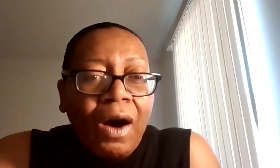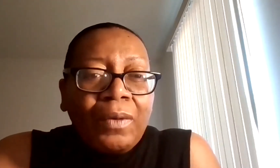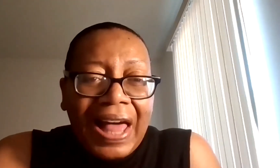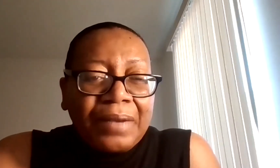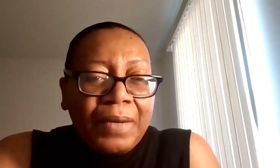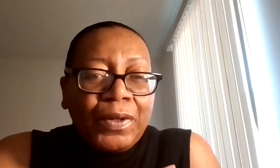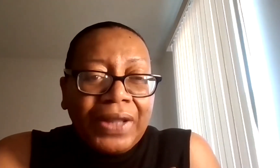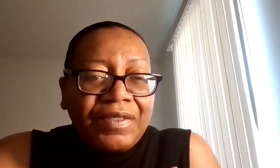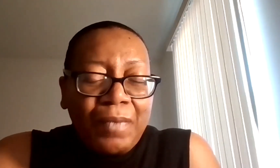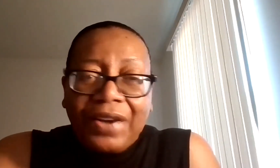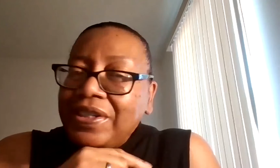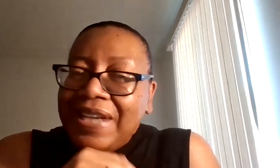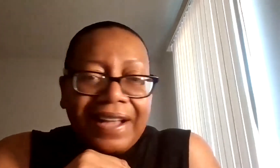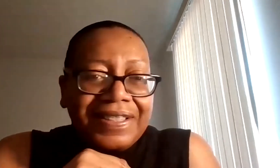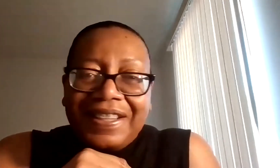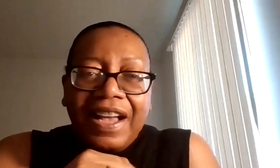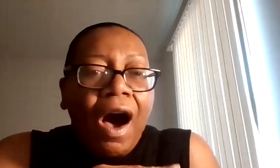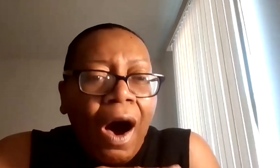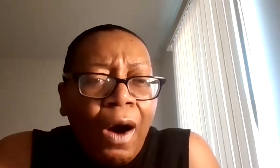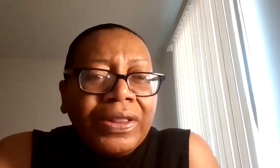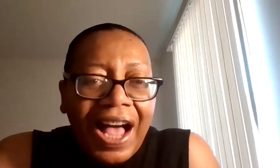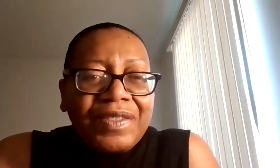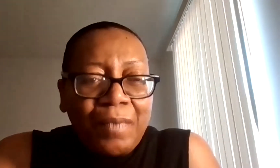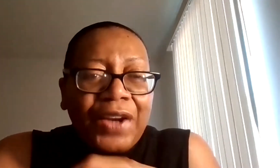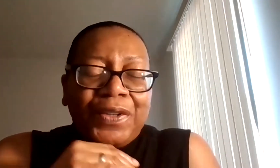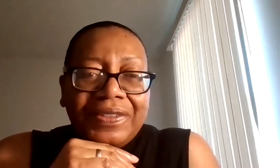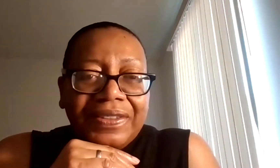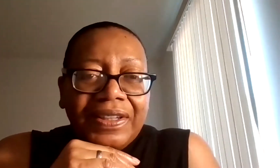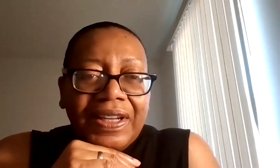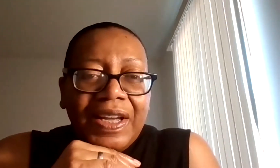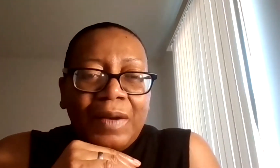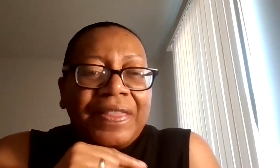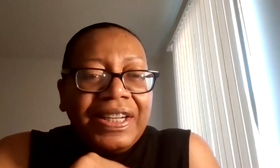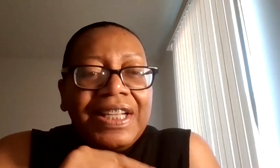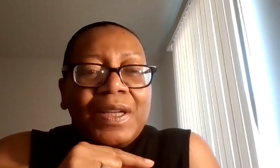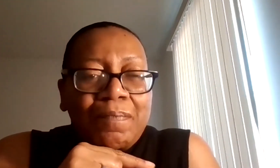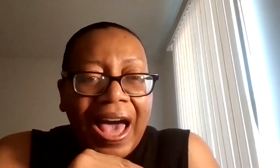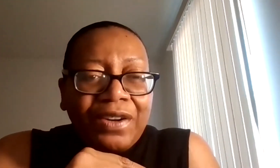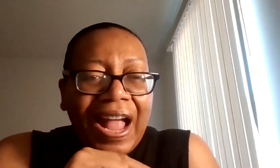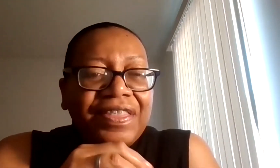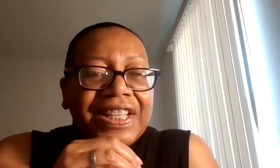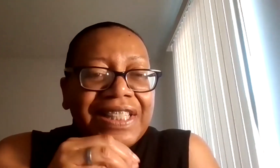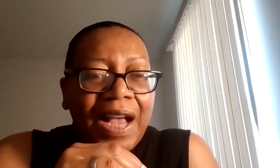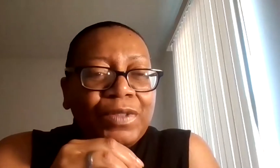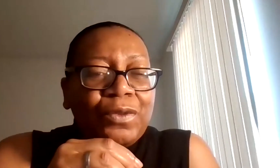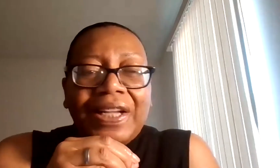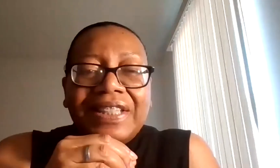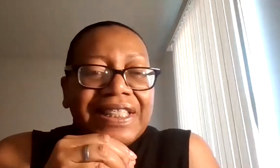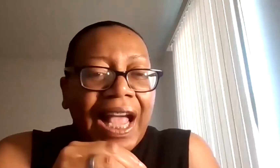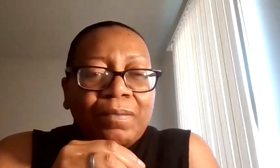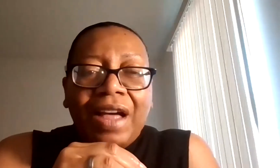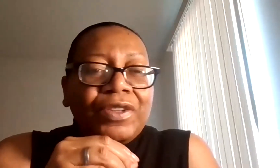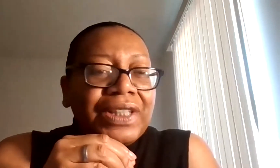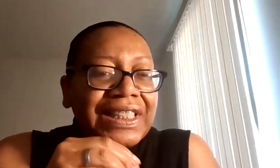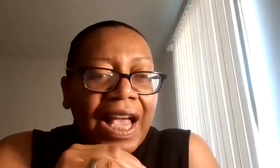All Black people lives matter. Yes, all lives matter. But they need to matter at the same degree,